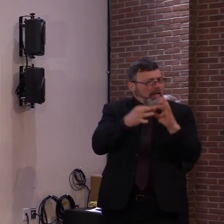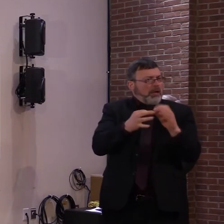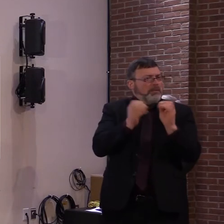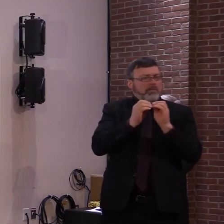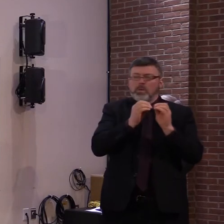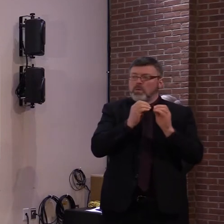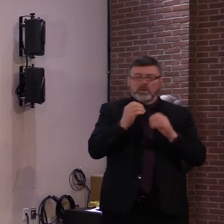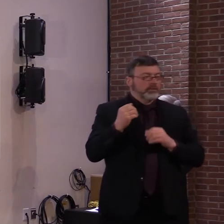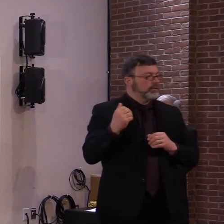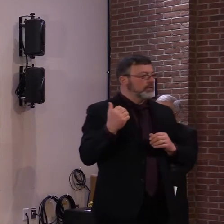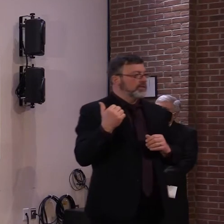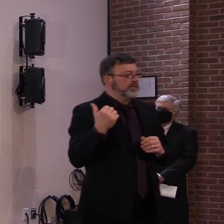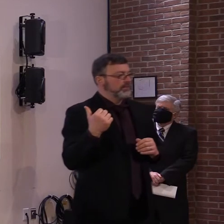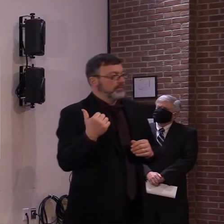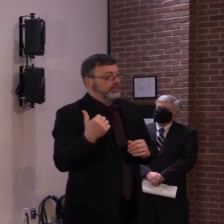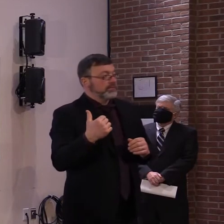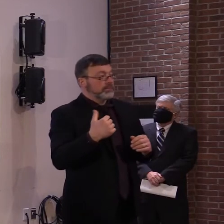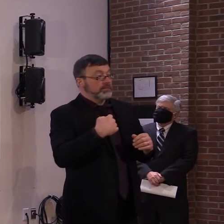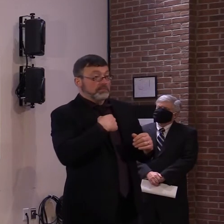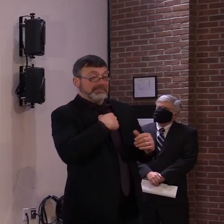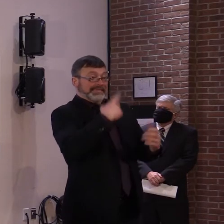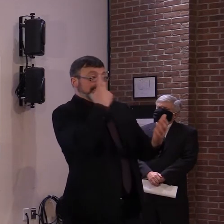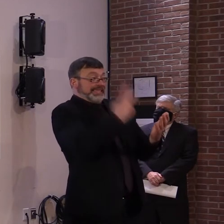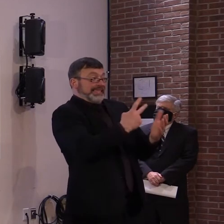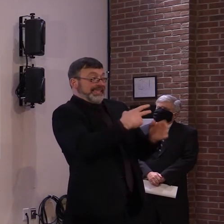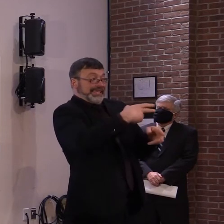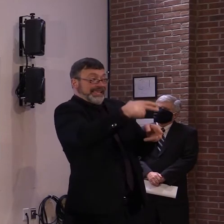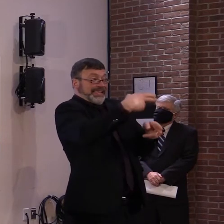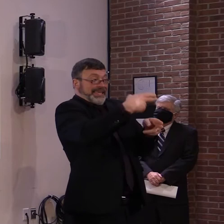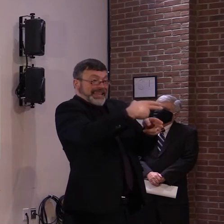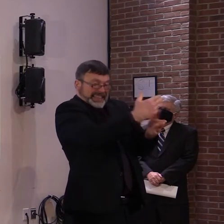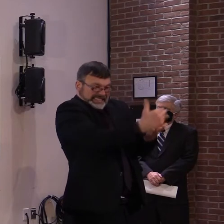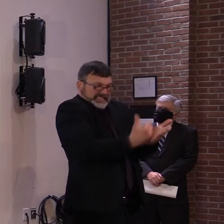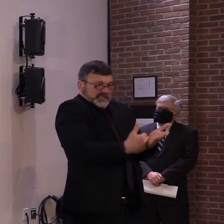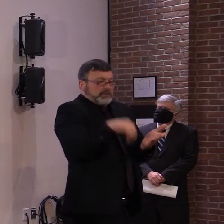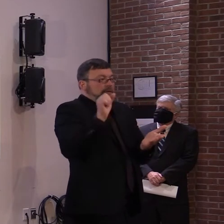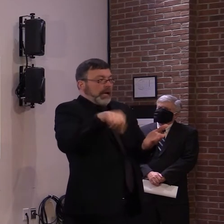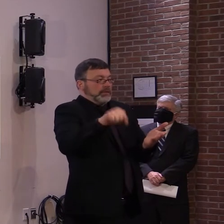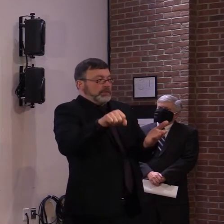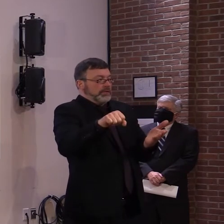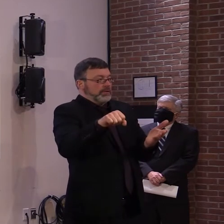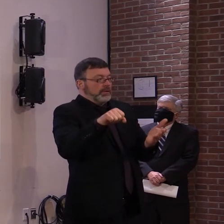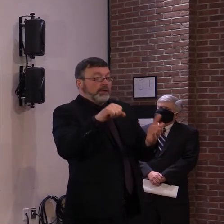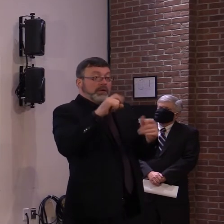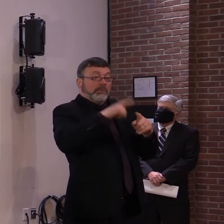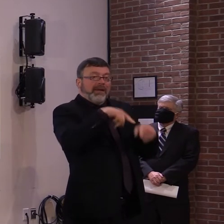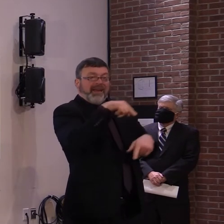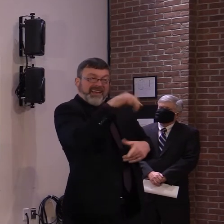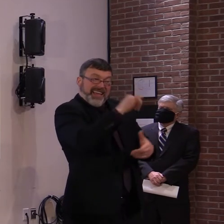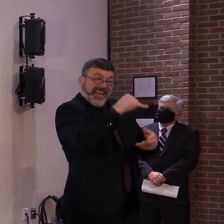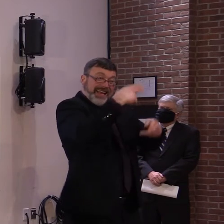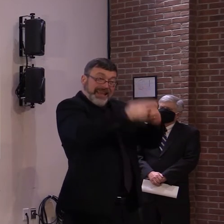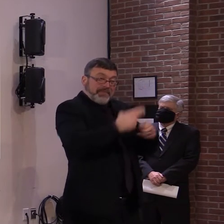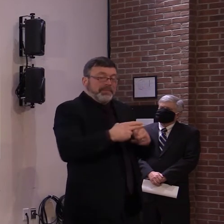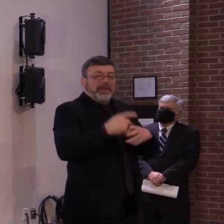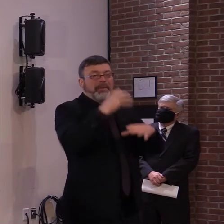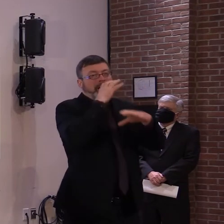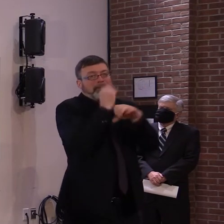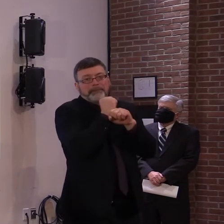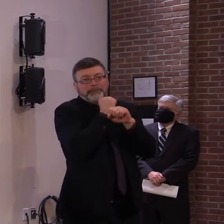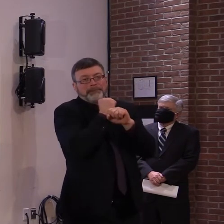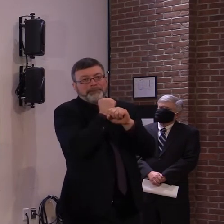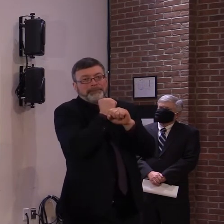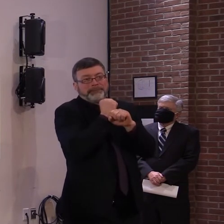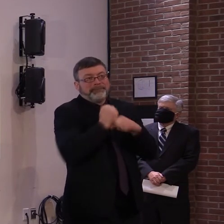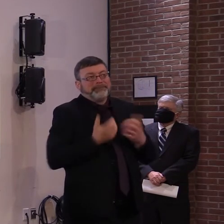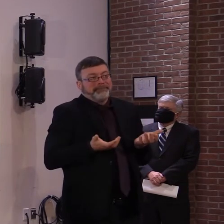It's confidential, but I see it. All right. We're going to move. So it's a matter of redaction for them. Um, but it'd be